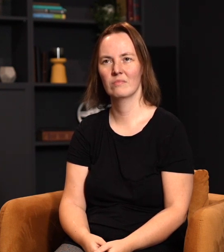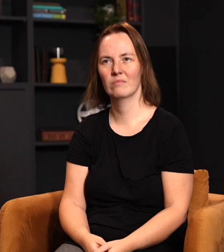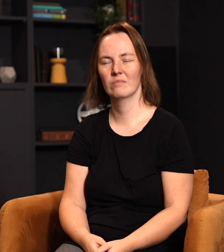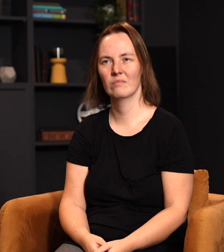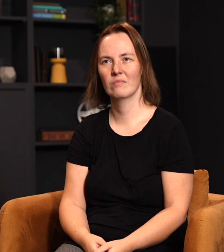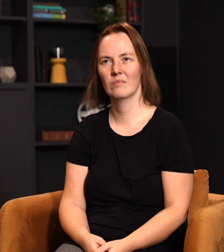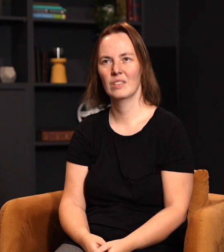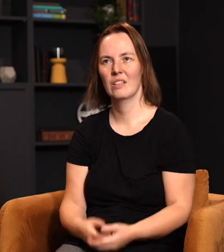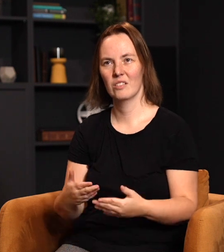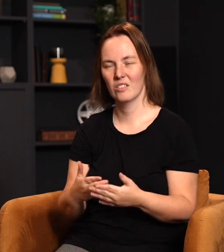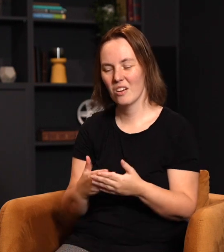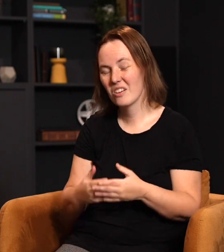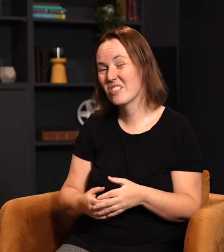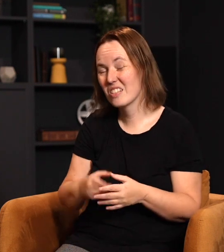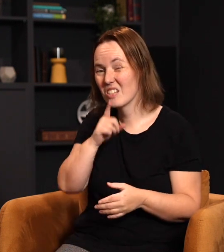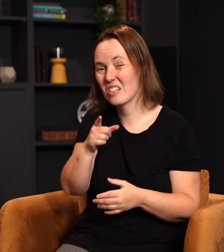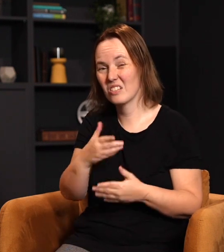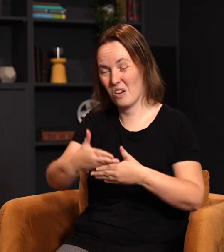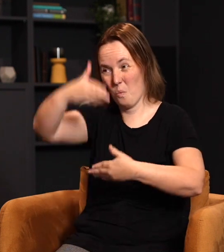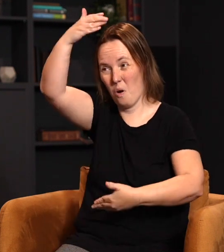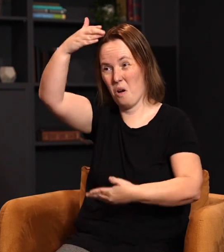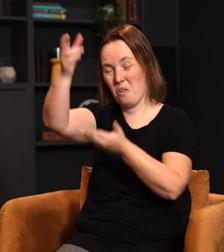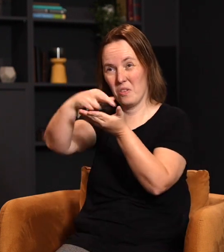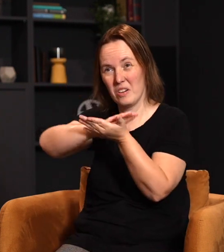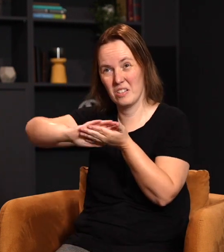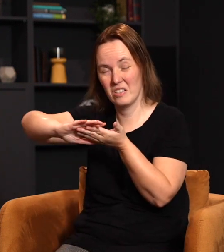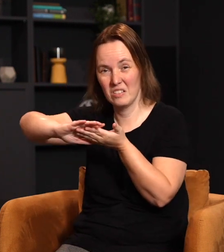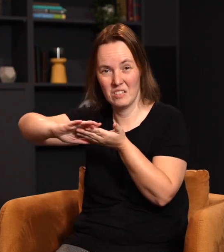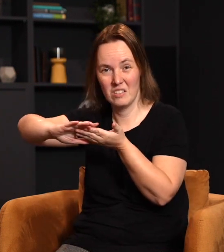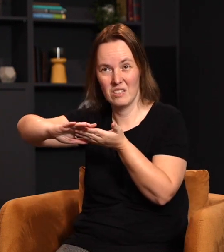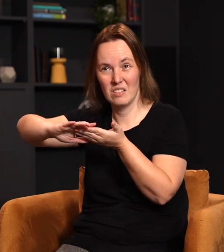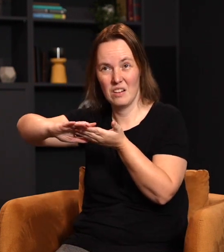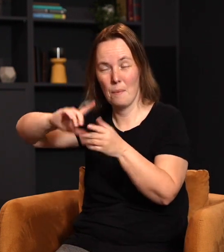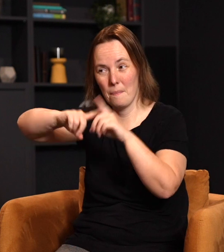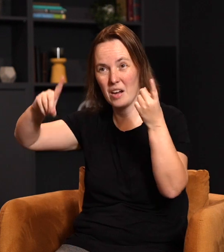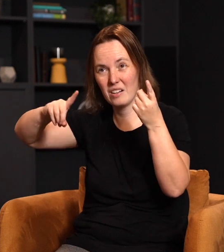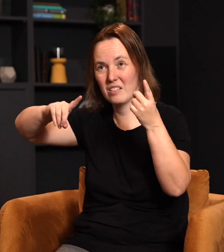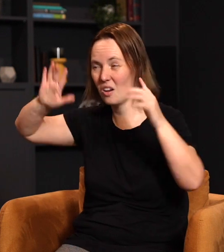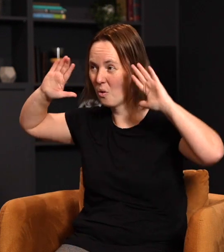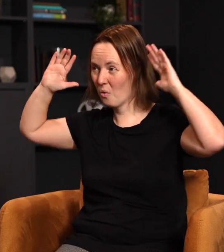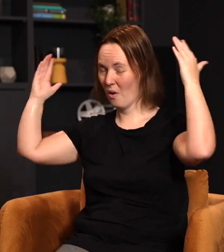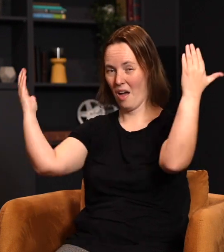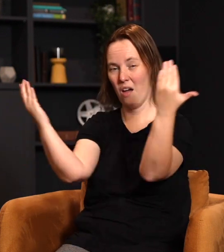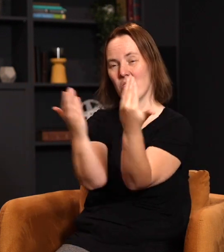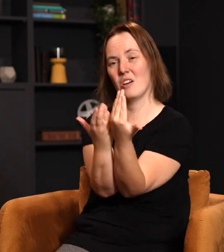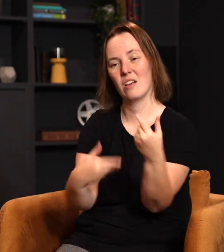realize there is literally a wall of righteousness? Don't know what shape it's in, but it's around our land,